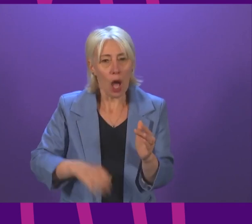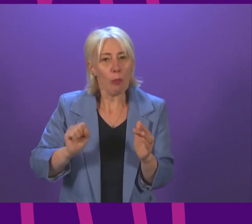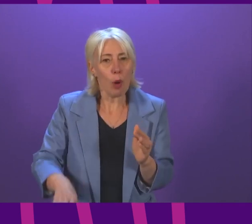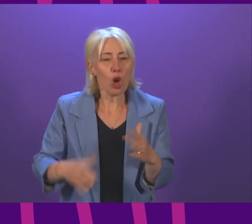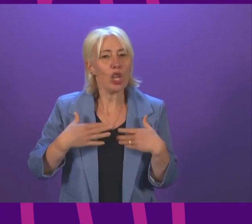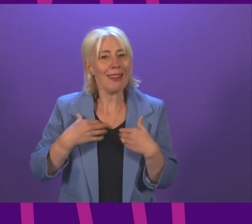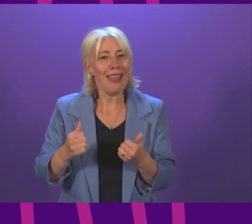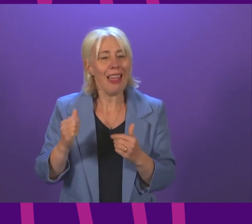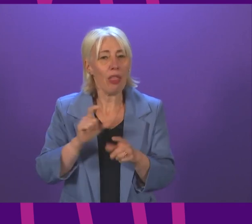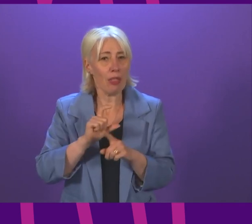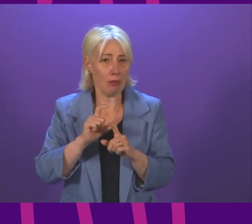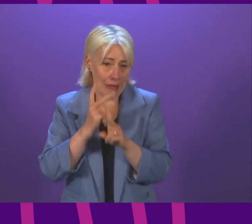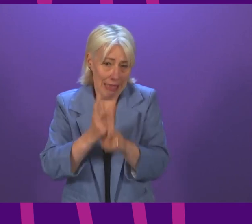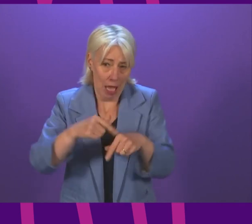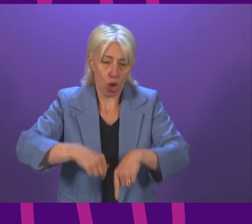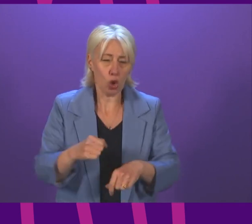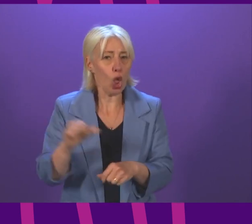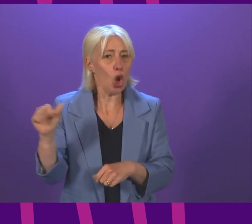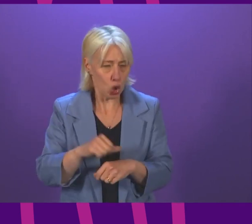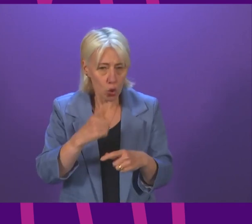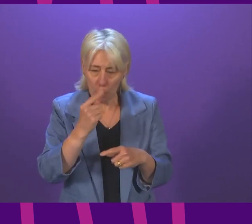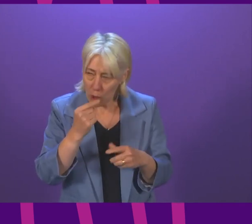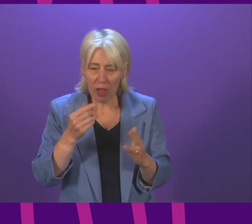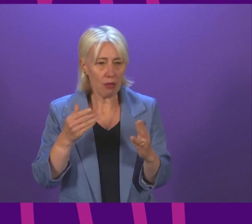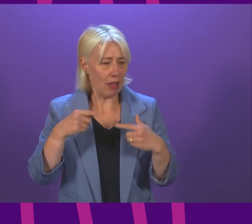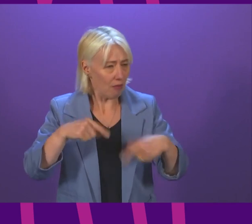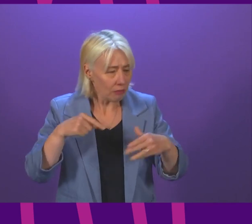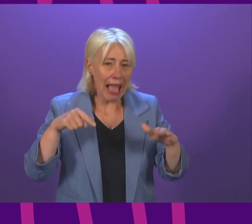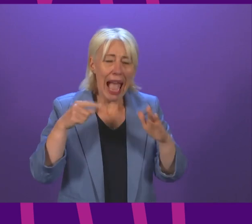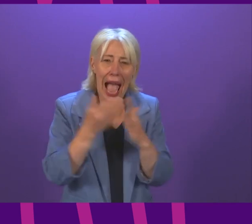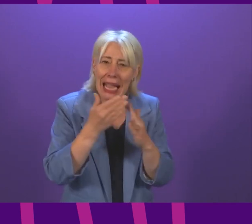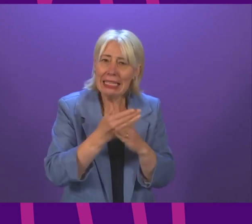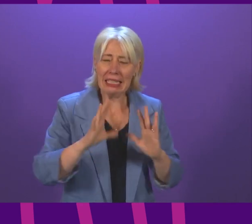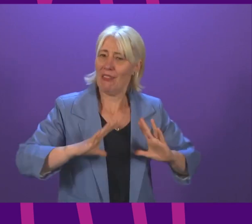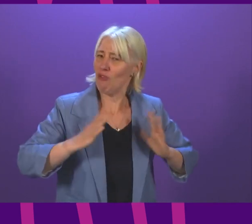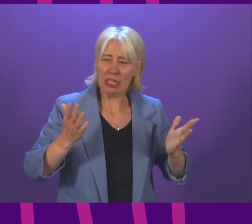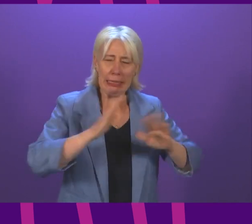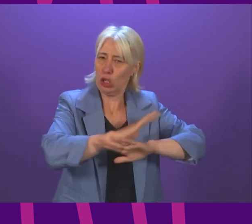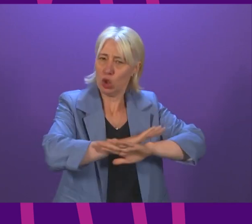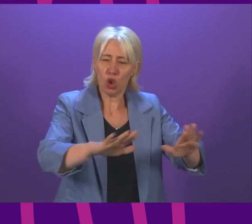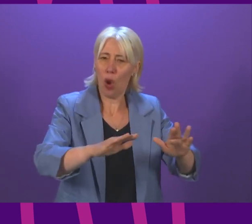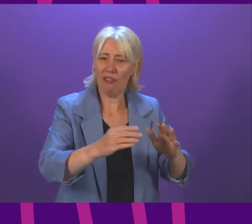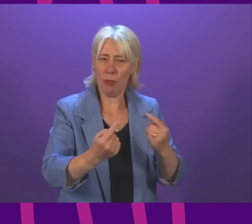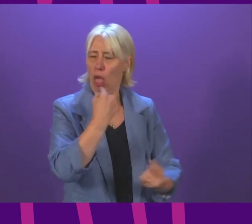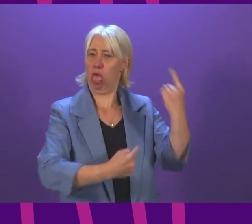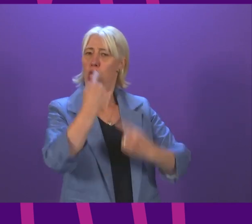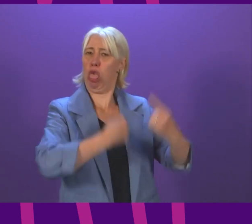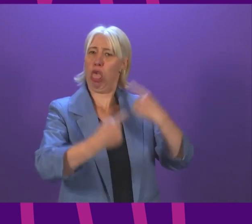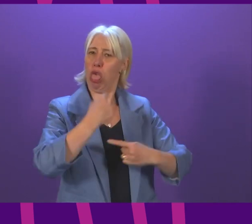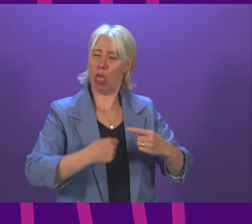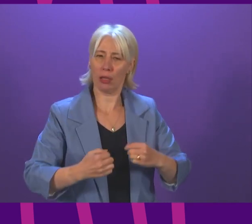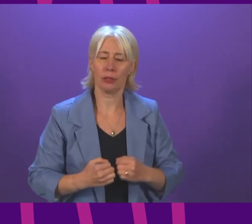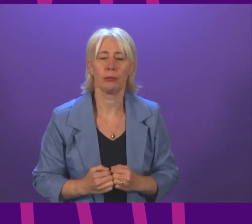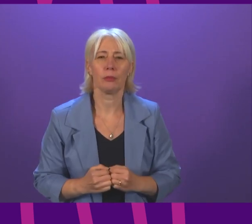and free from harassment and will the Government reassess its position on legislating for abortion clinic buffer zones